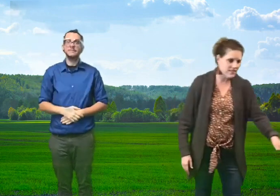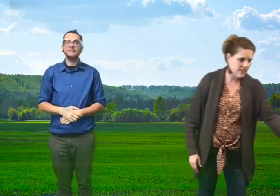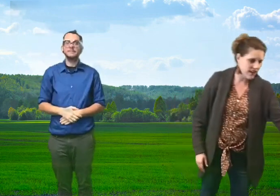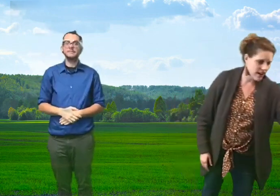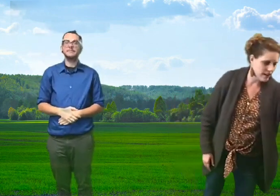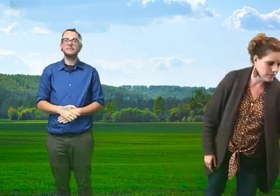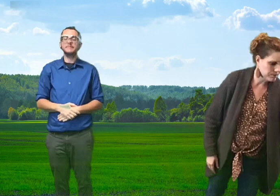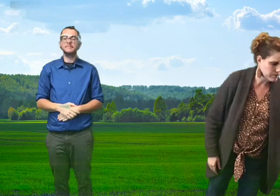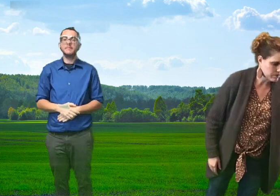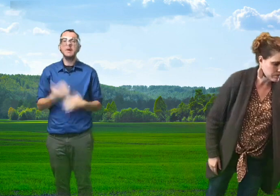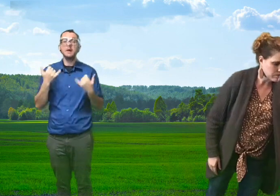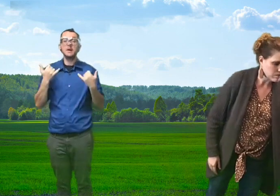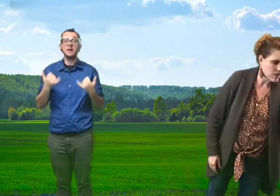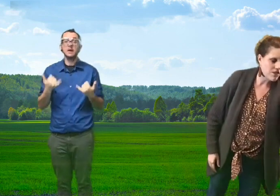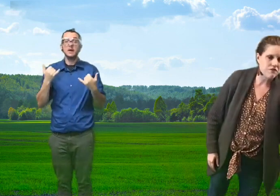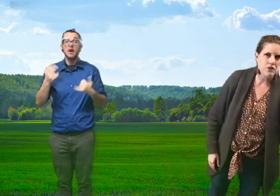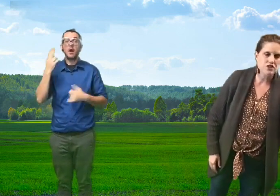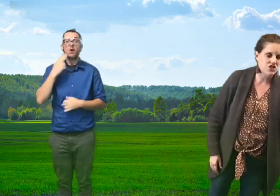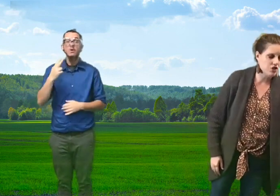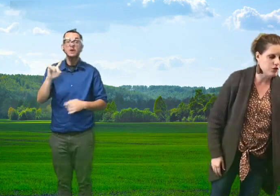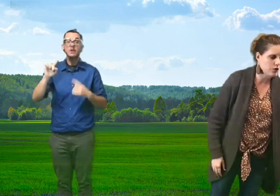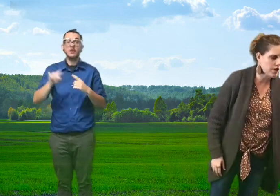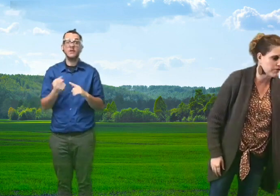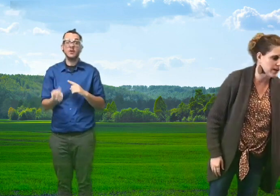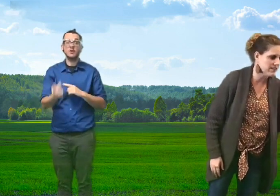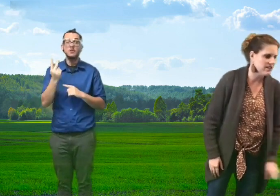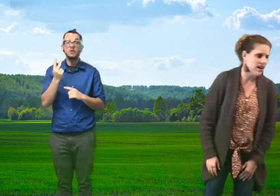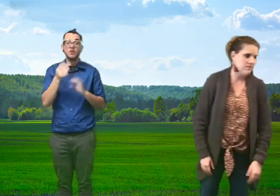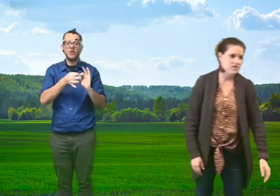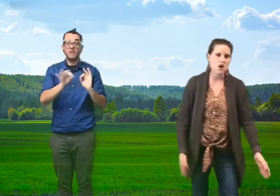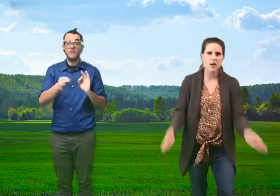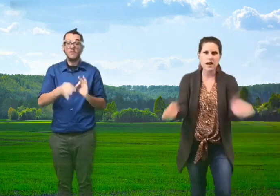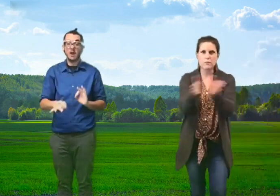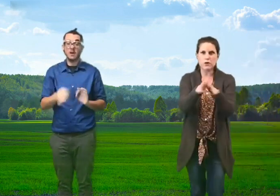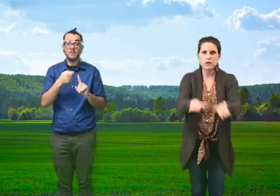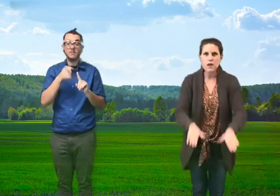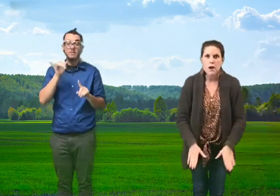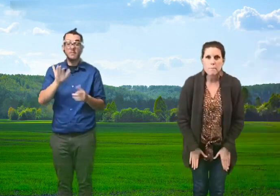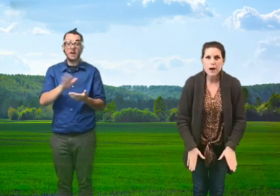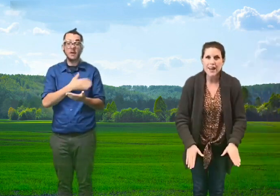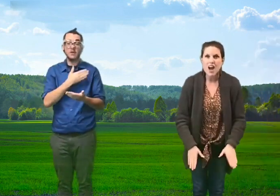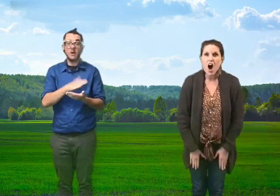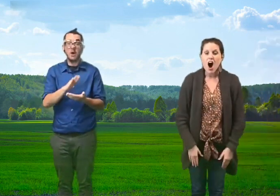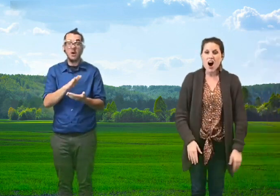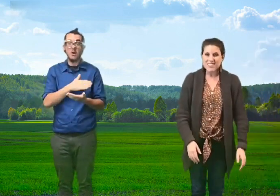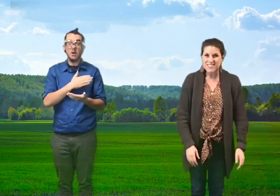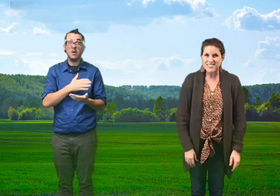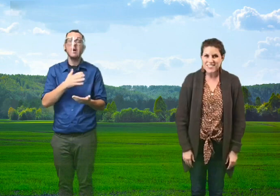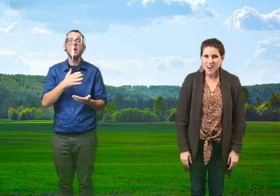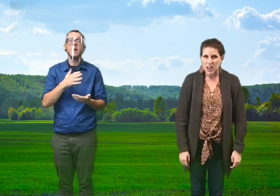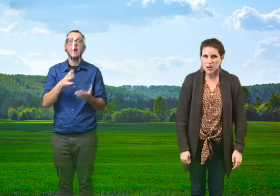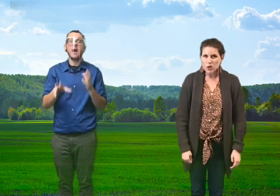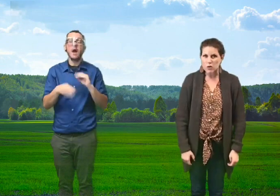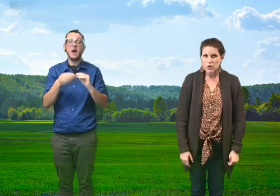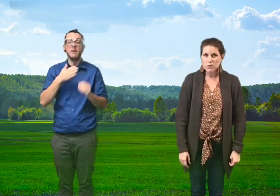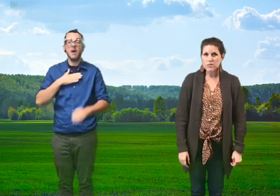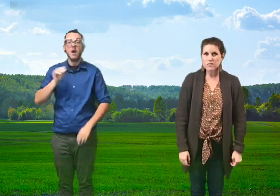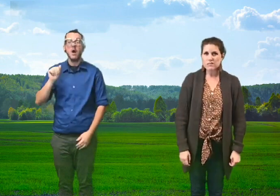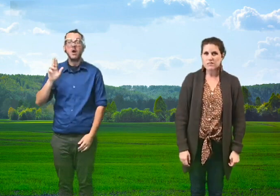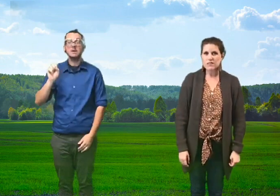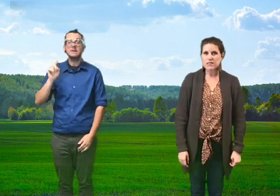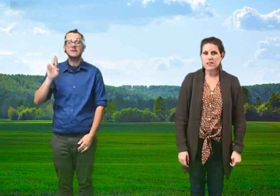Let's sing the first two phrases of the song and put my ostinato